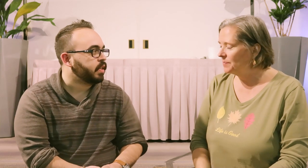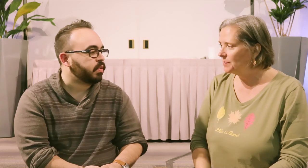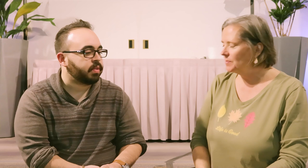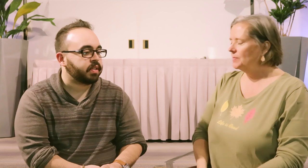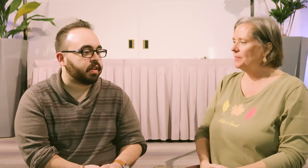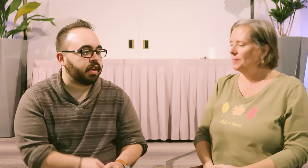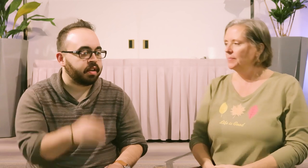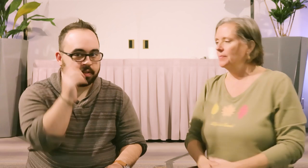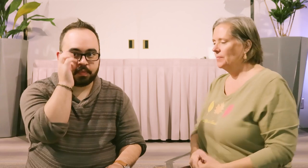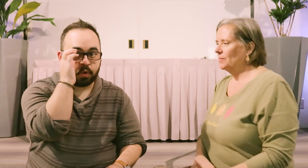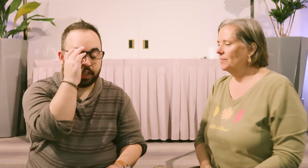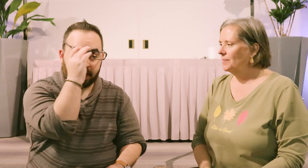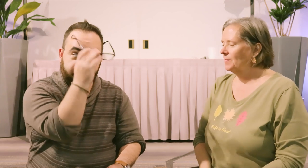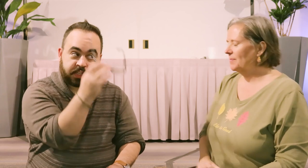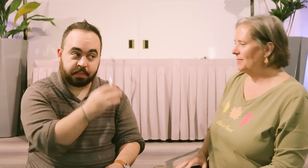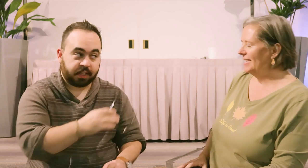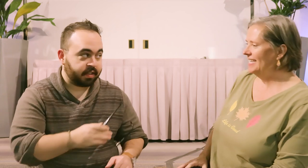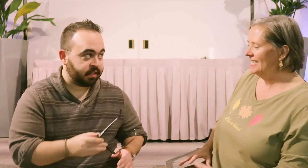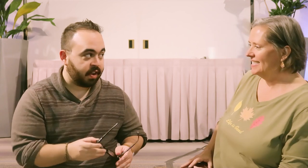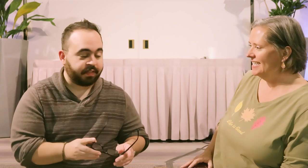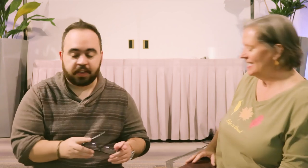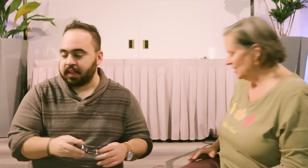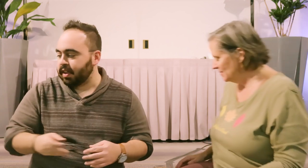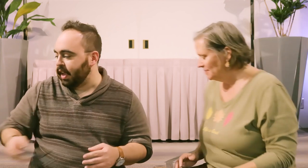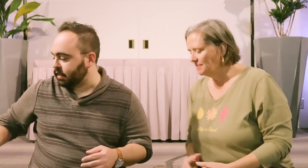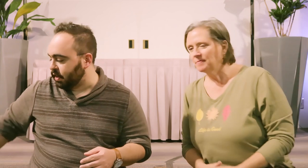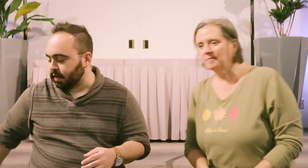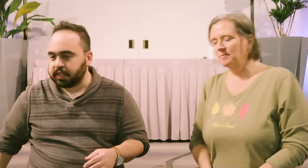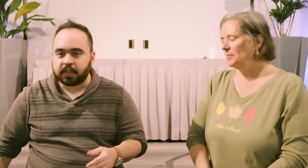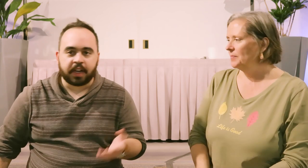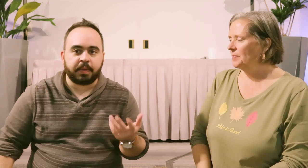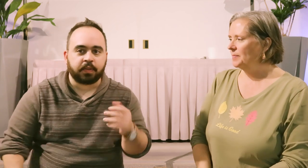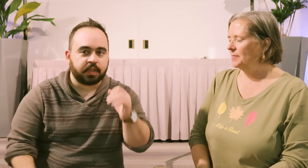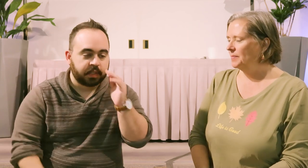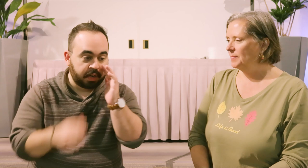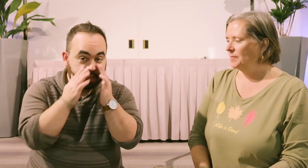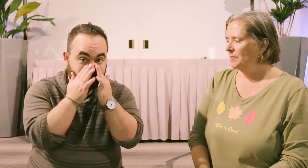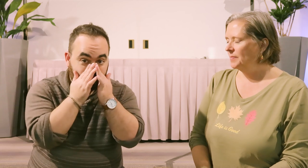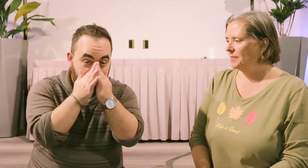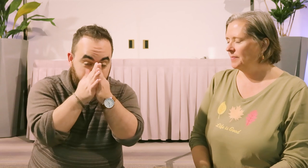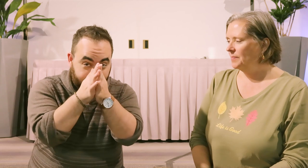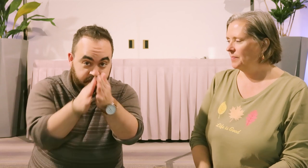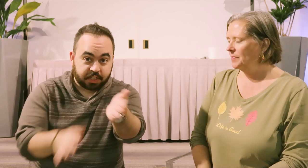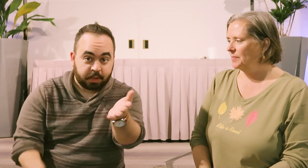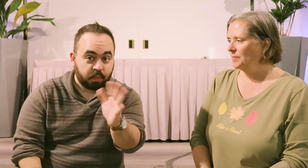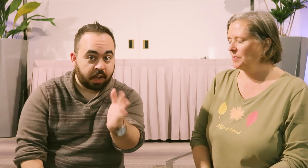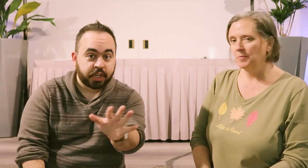could do is I'm told that I have to take my glasses off and she's gonna guide me through this experience. So you guys are just gonna be watching